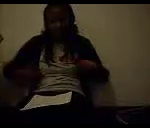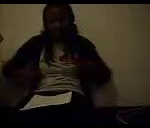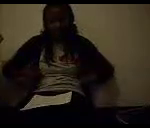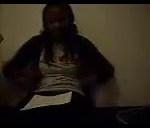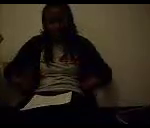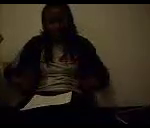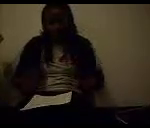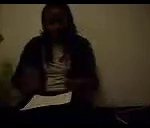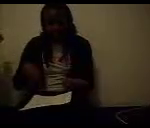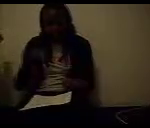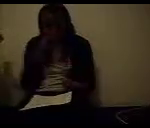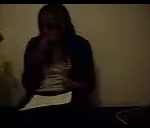Chapter 1.